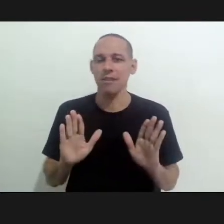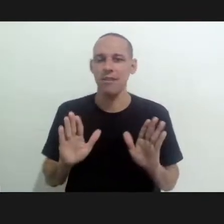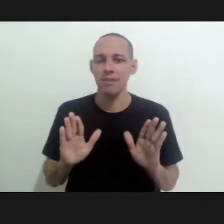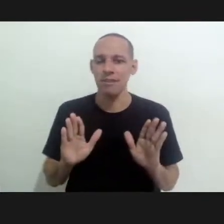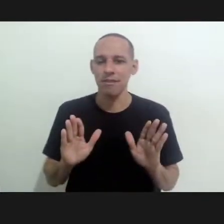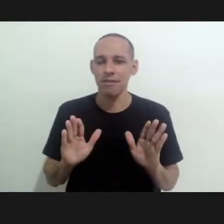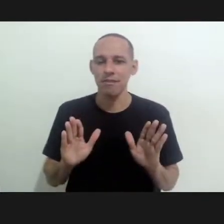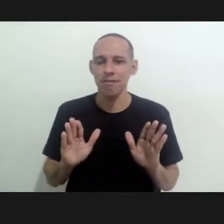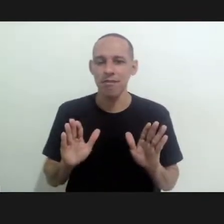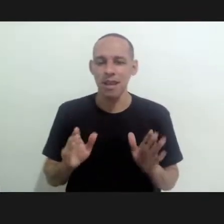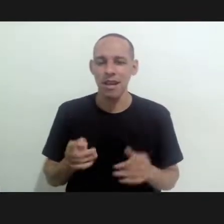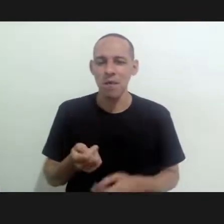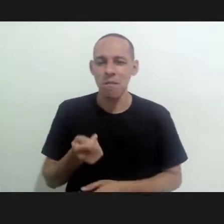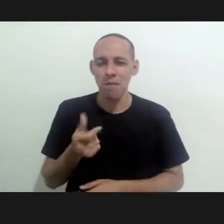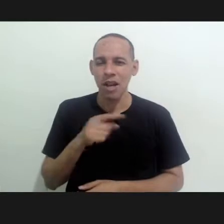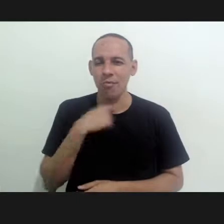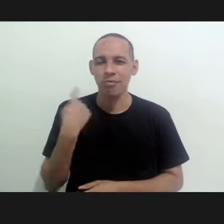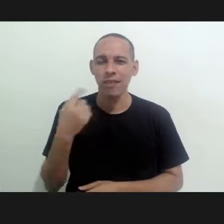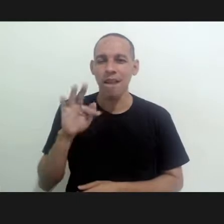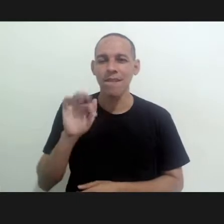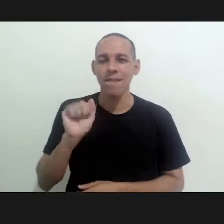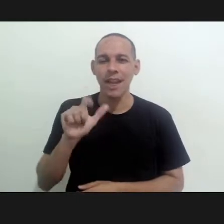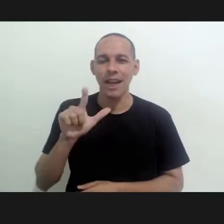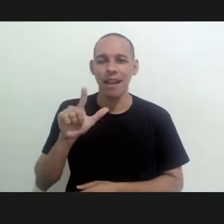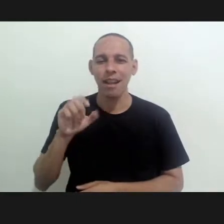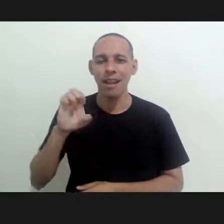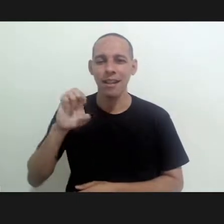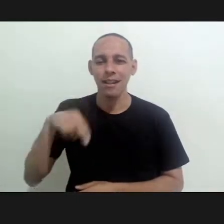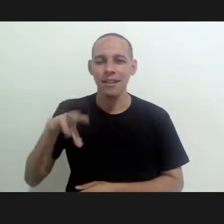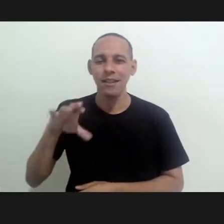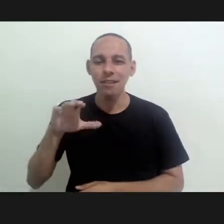nearly going extinct or or bankrupt